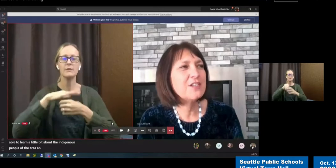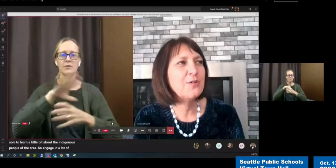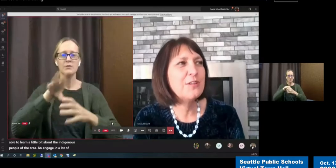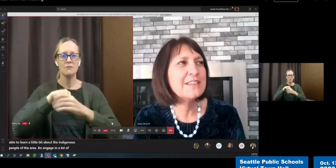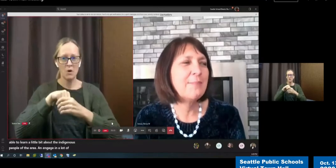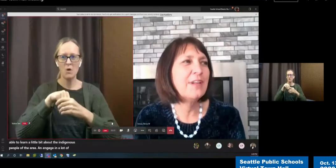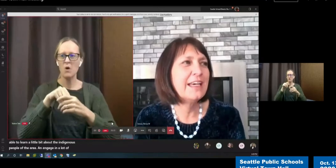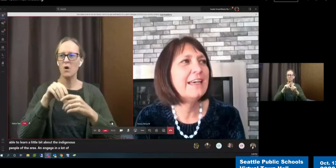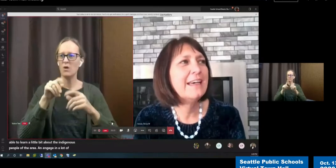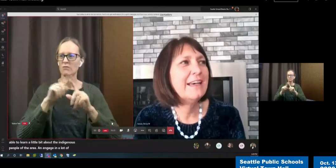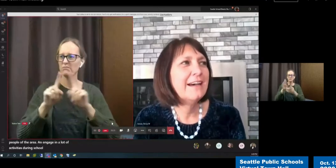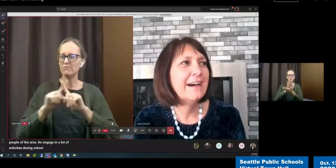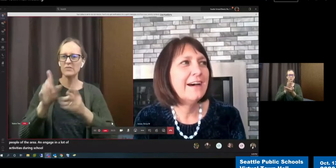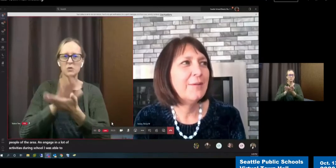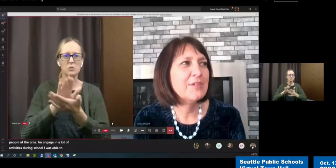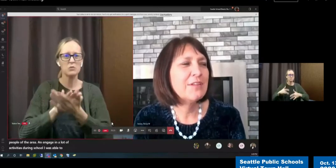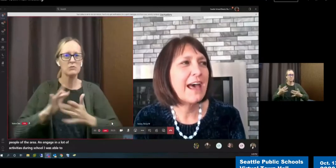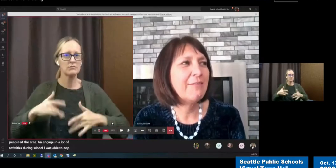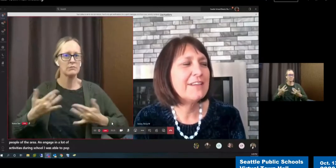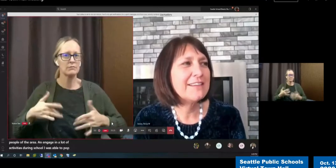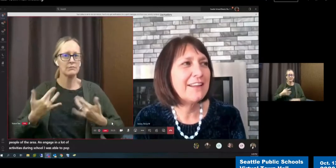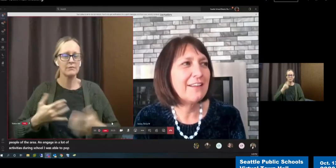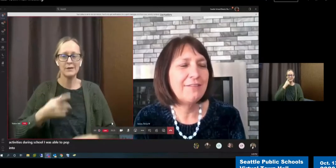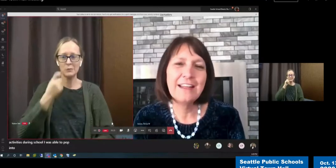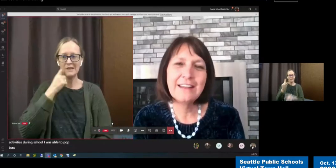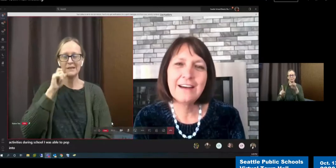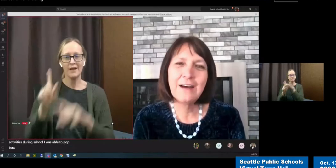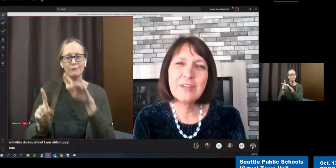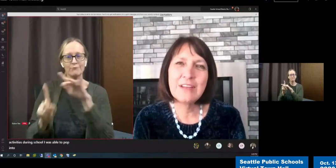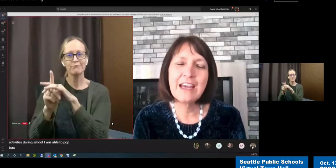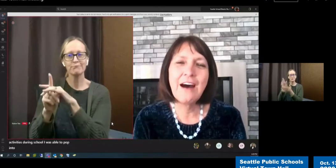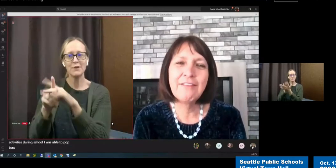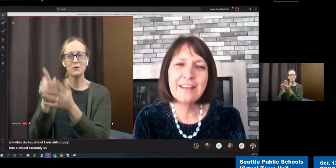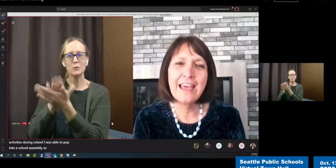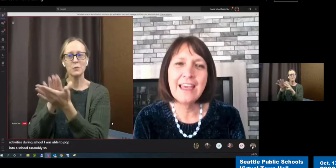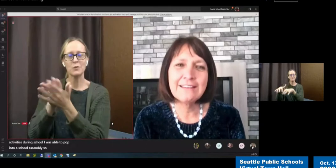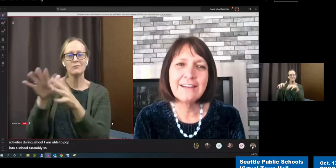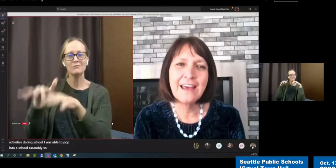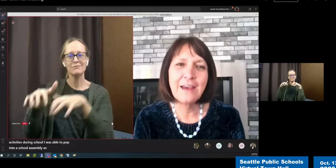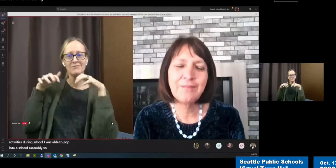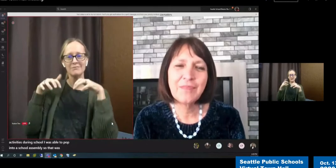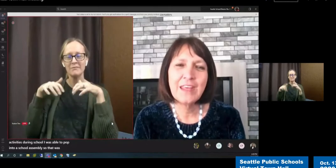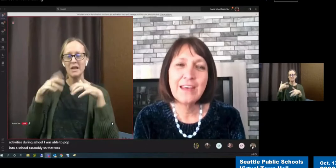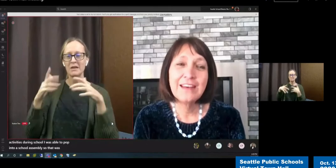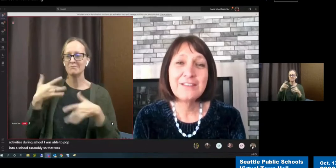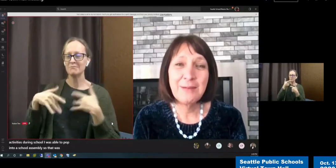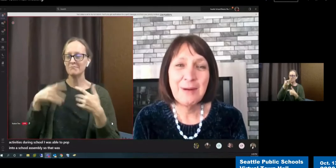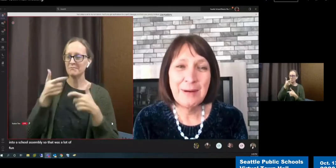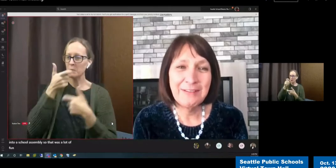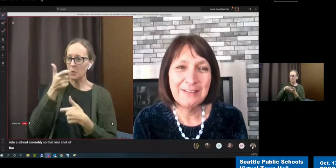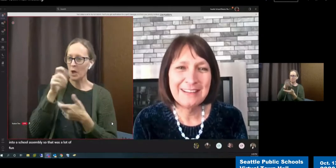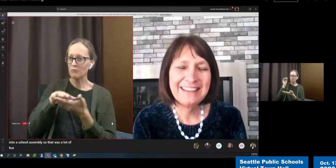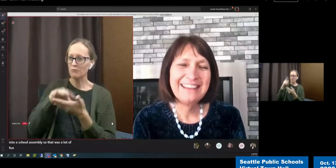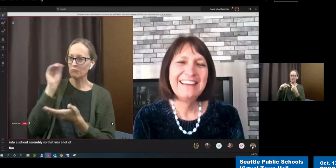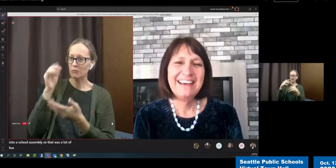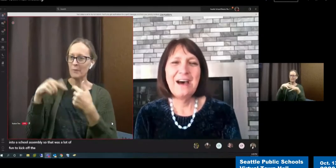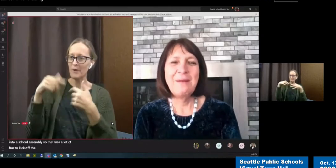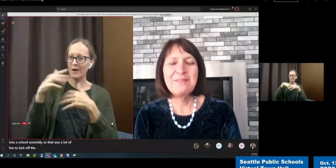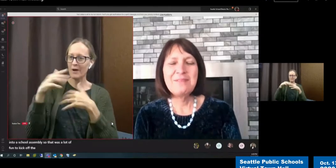a school assembly, so that was a lot of fun to kick off the day yesterday. Sorry about my phone.